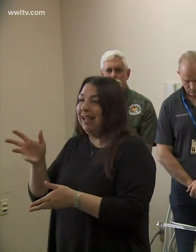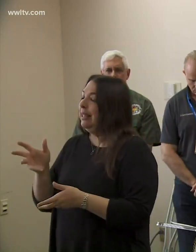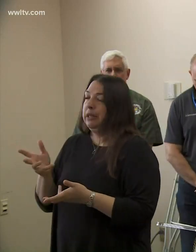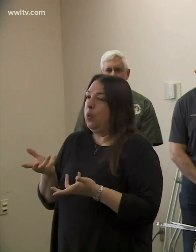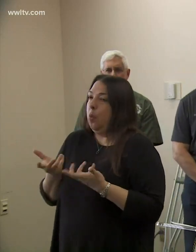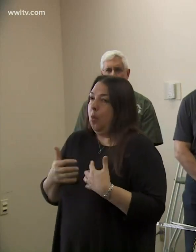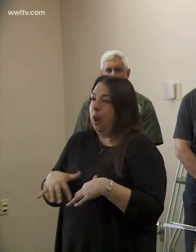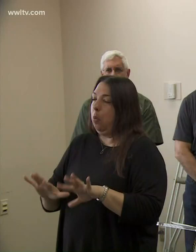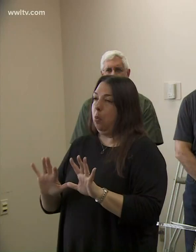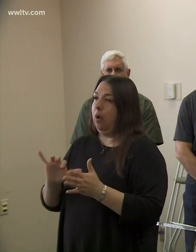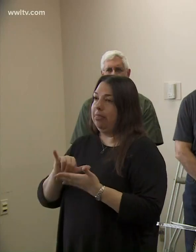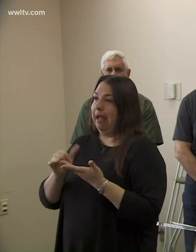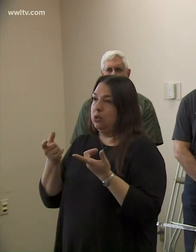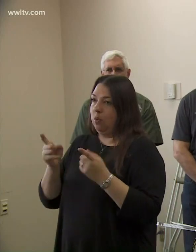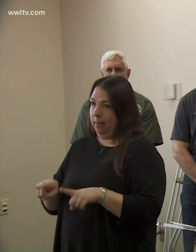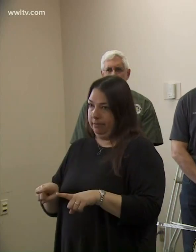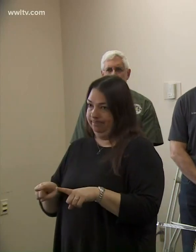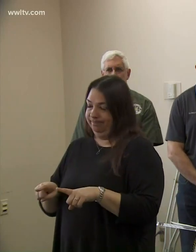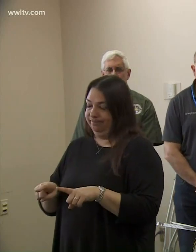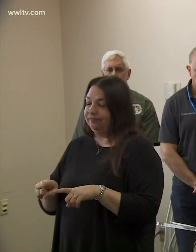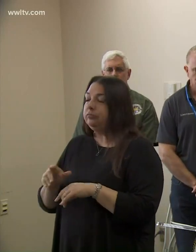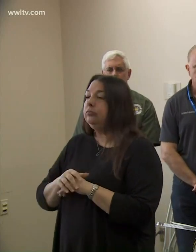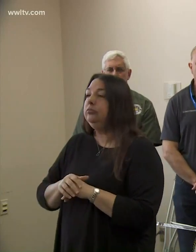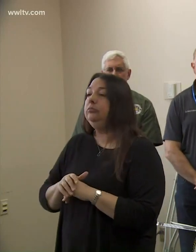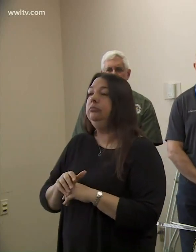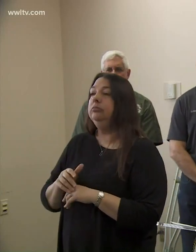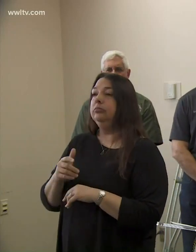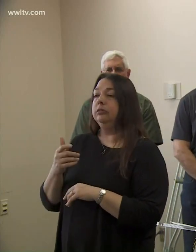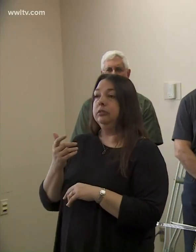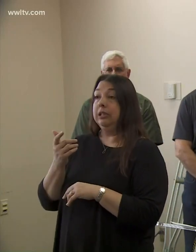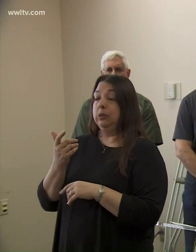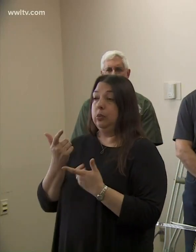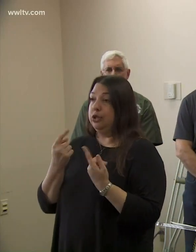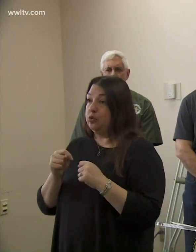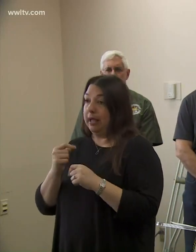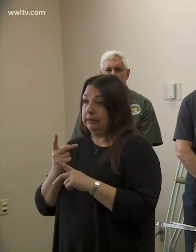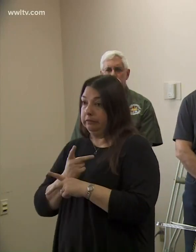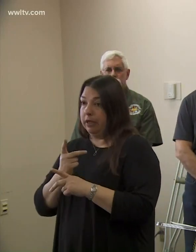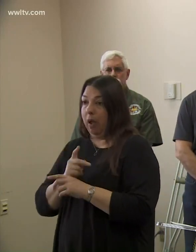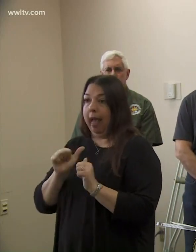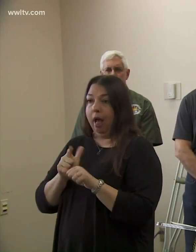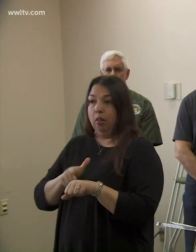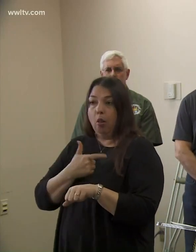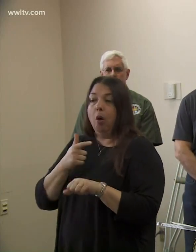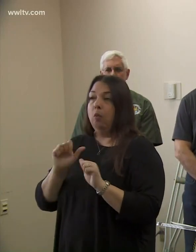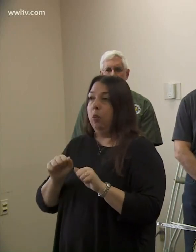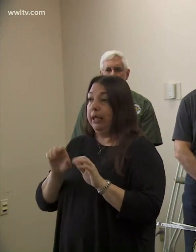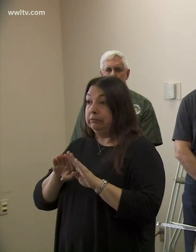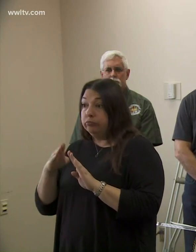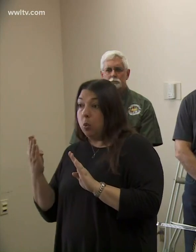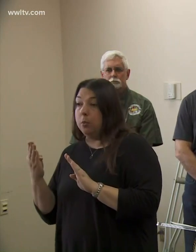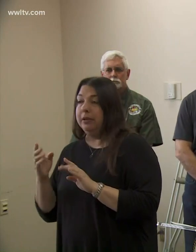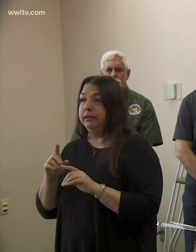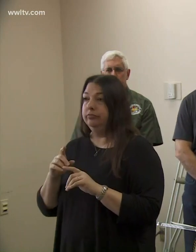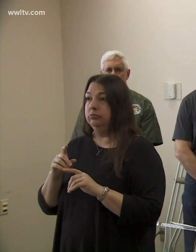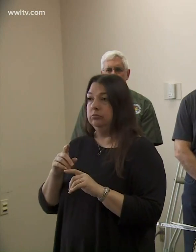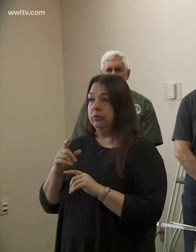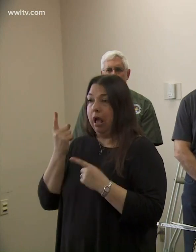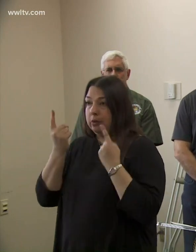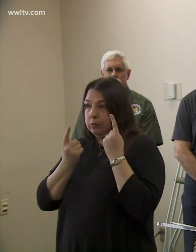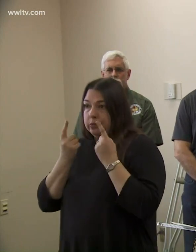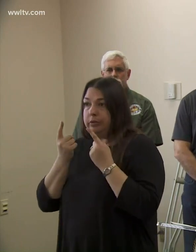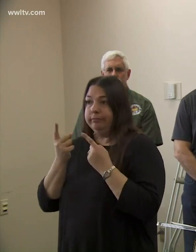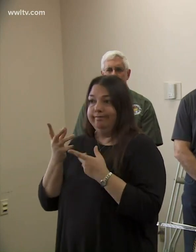we did not want them, uh, to send their kids. And so, uh, we worked for some time to keep the doors open, always realizing it's an evolving situation.